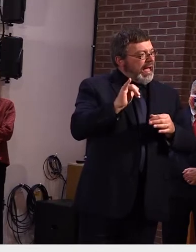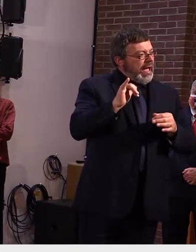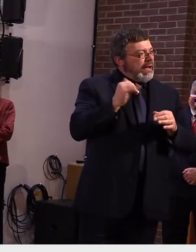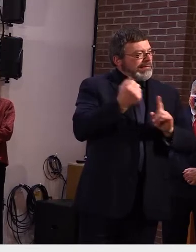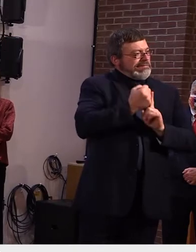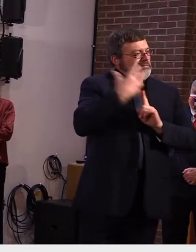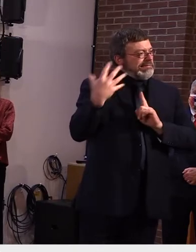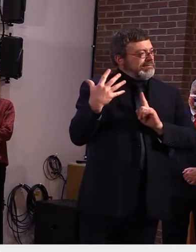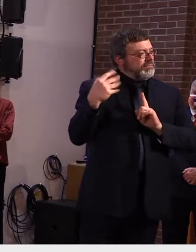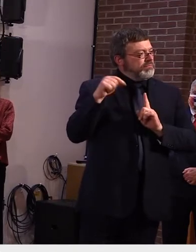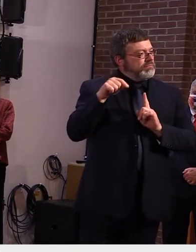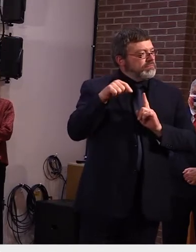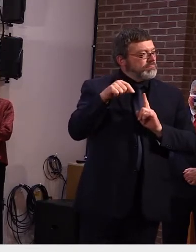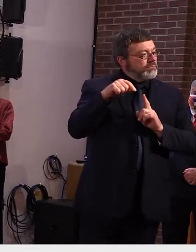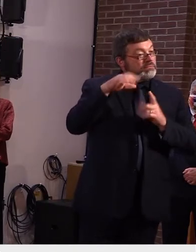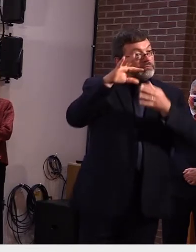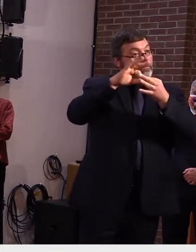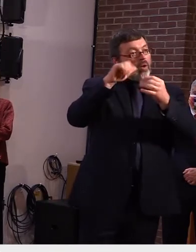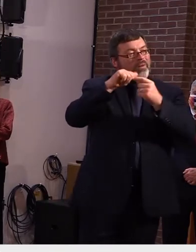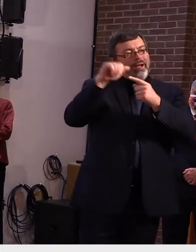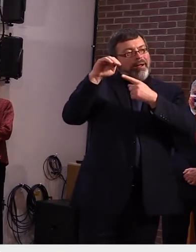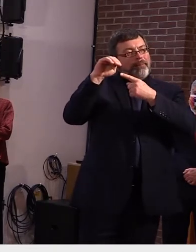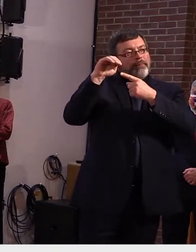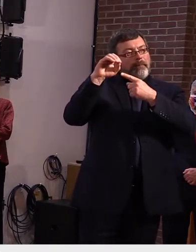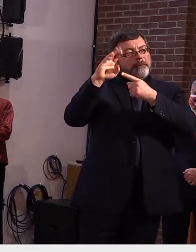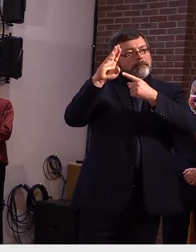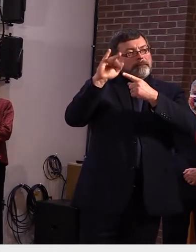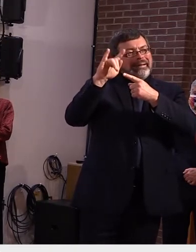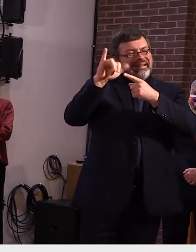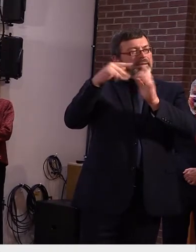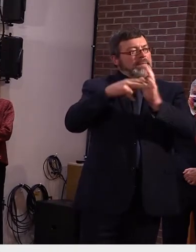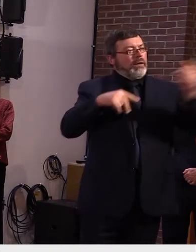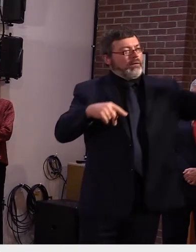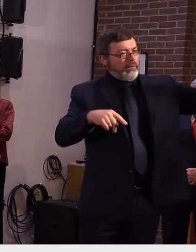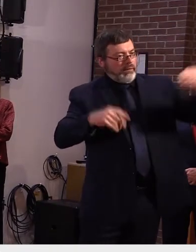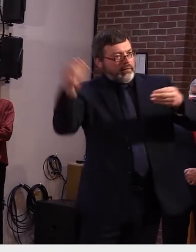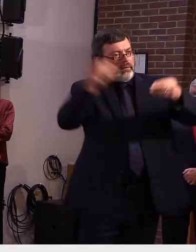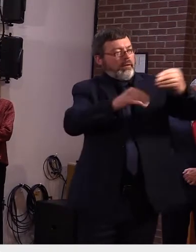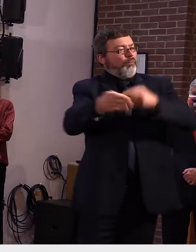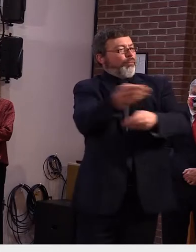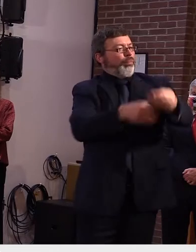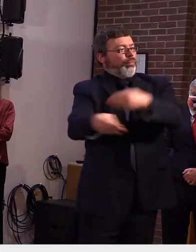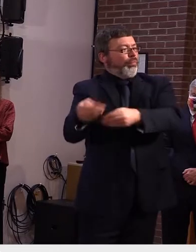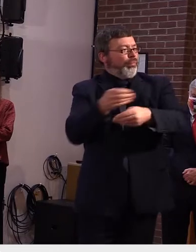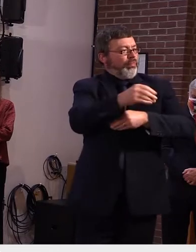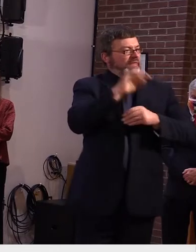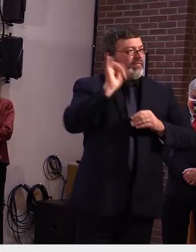comparison to last year and so forth so yes he's uh he'd be able to do that i believe